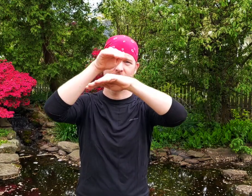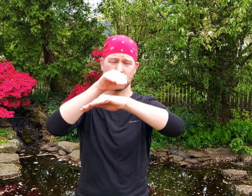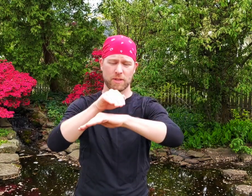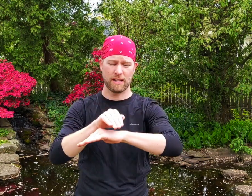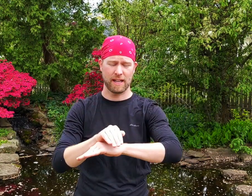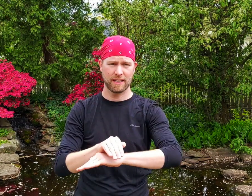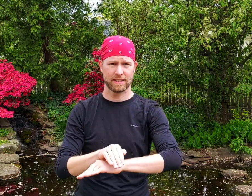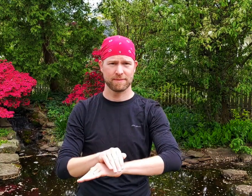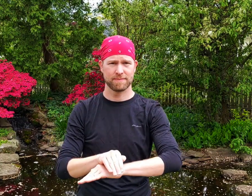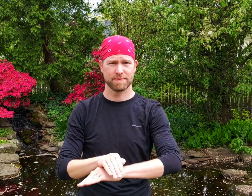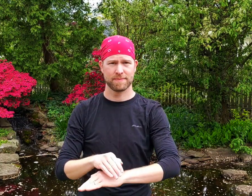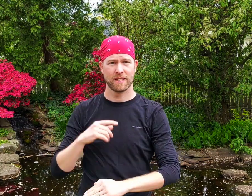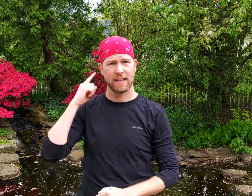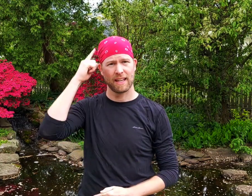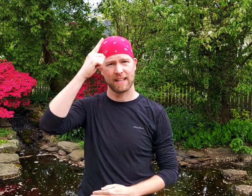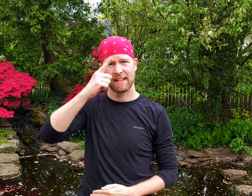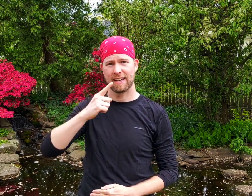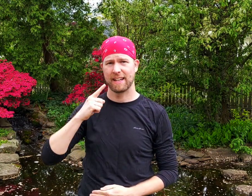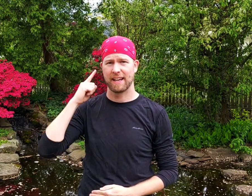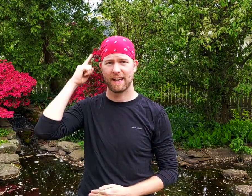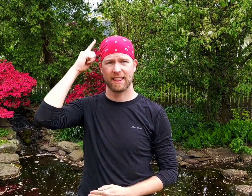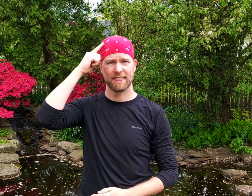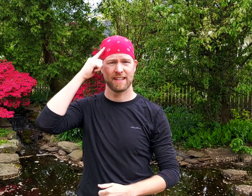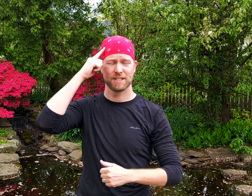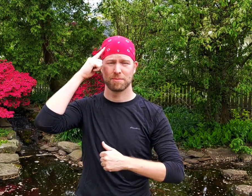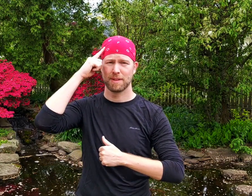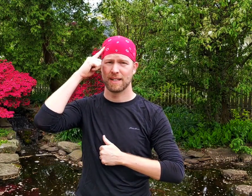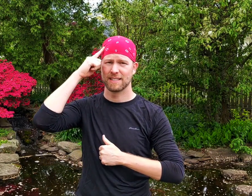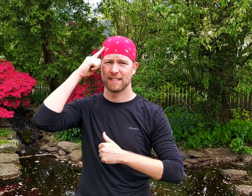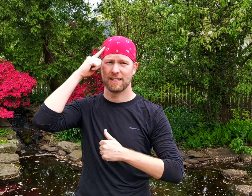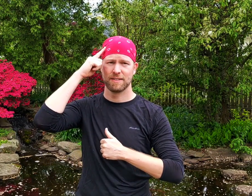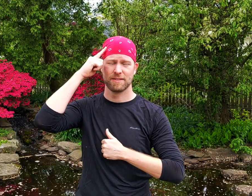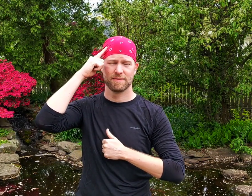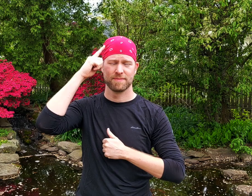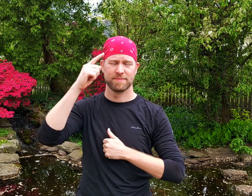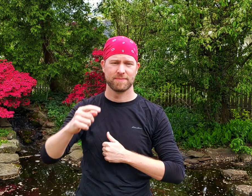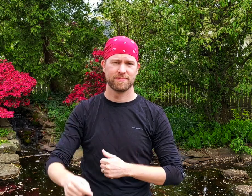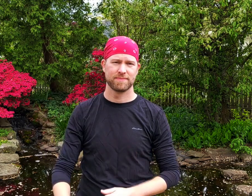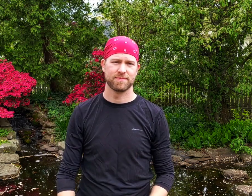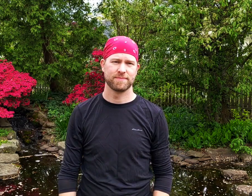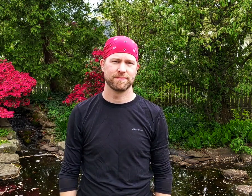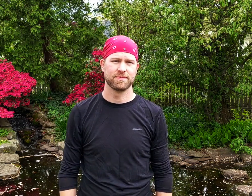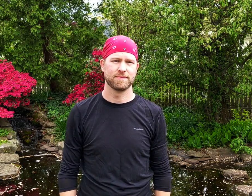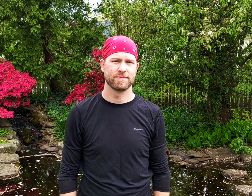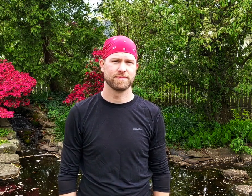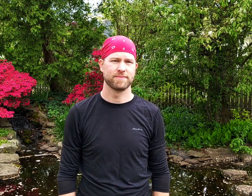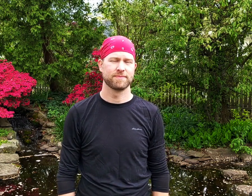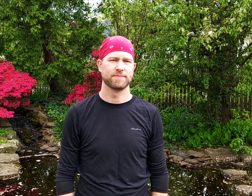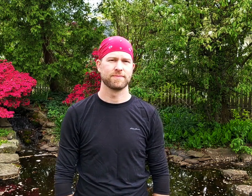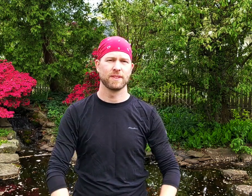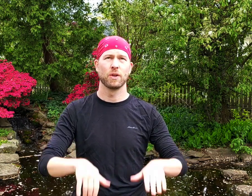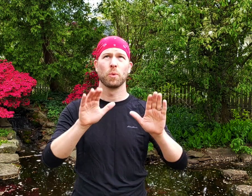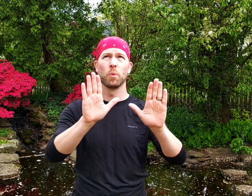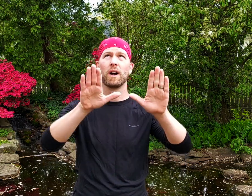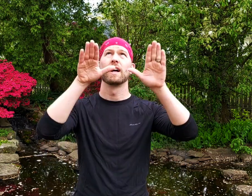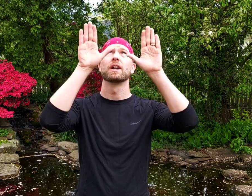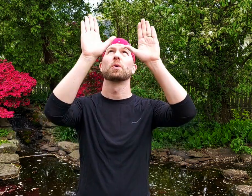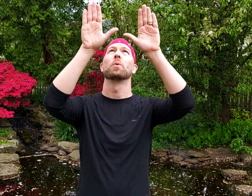saving night. And I think to myself, what a